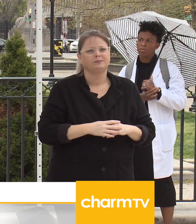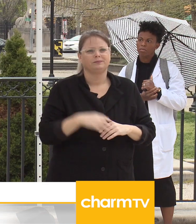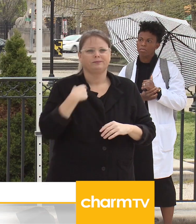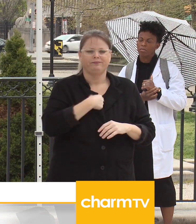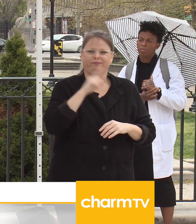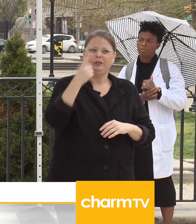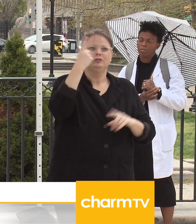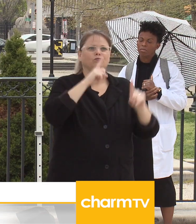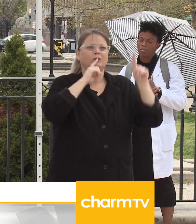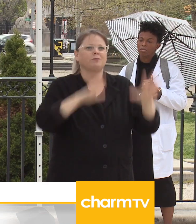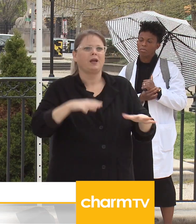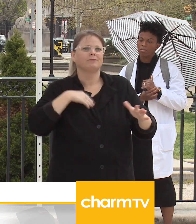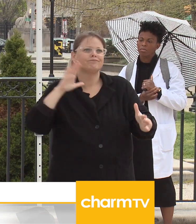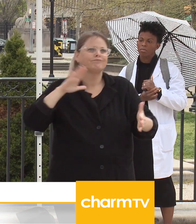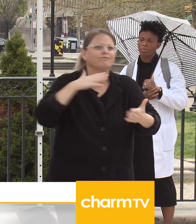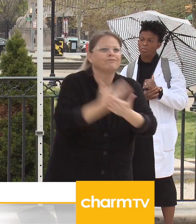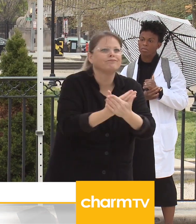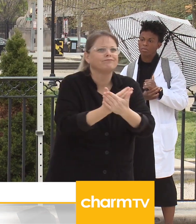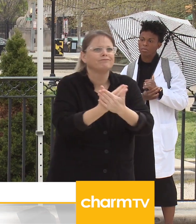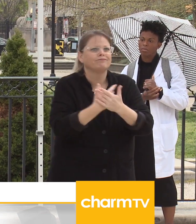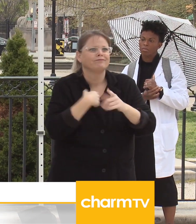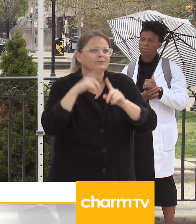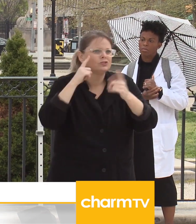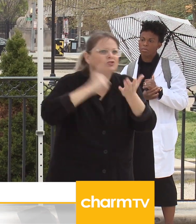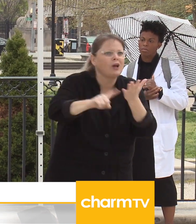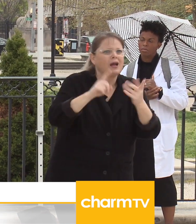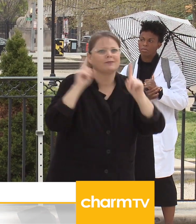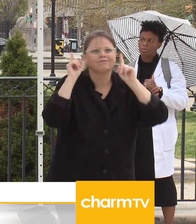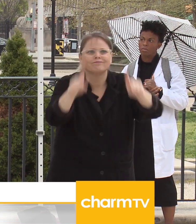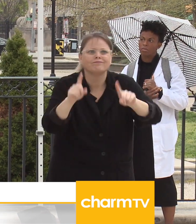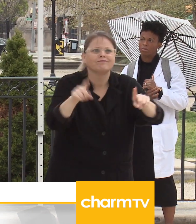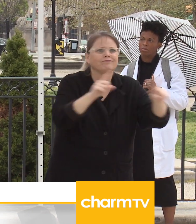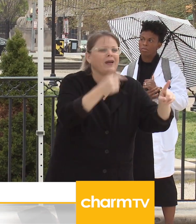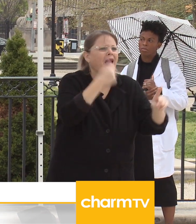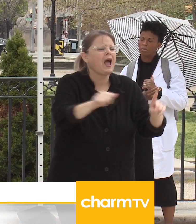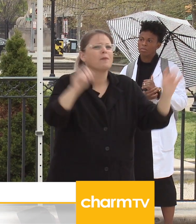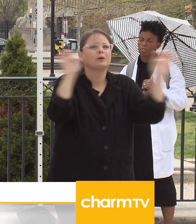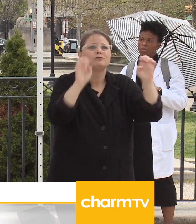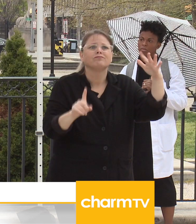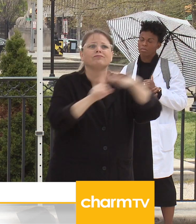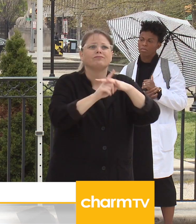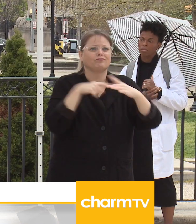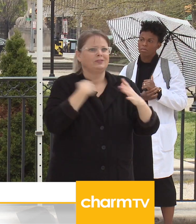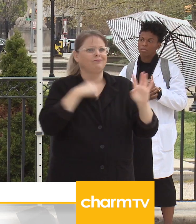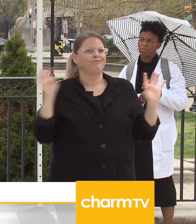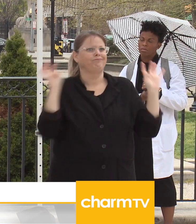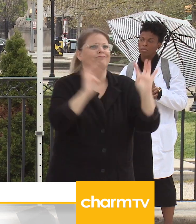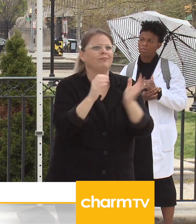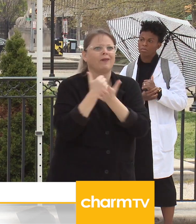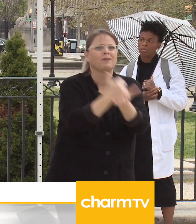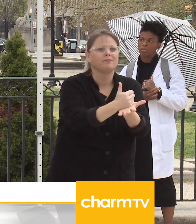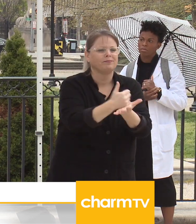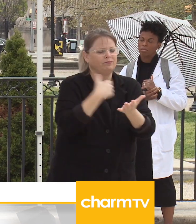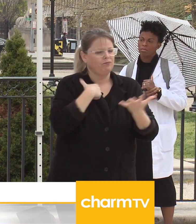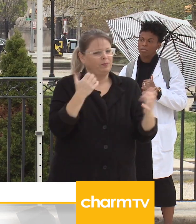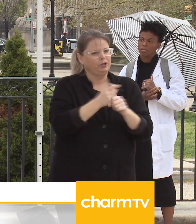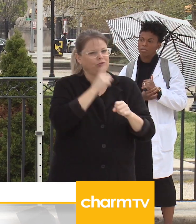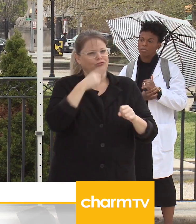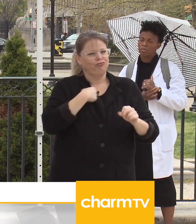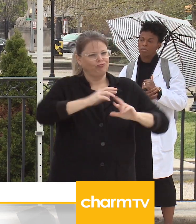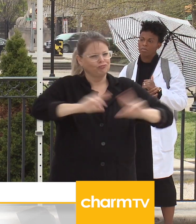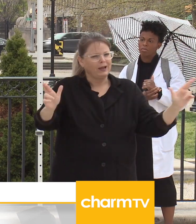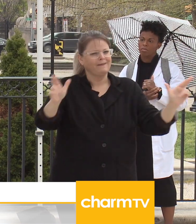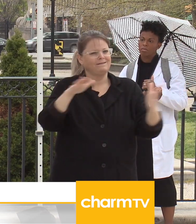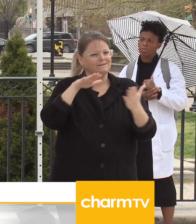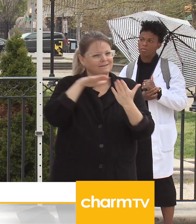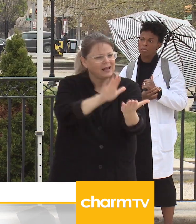and natural disasters and other situations, and we are incredibly prepared to face COVID-19 head-on.